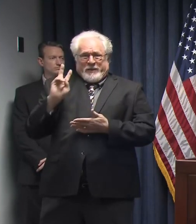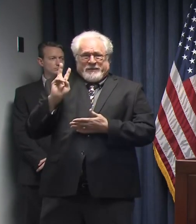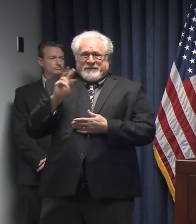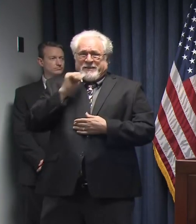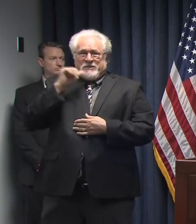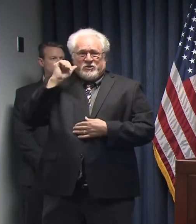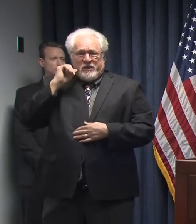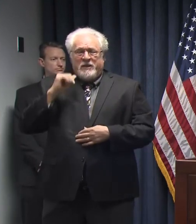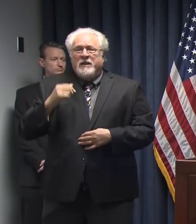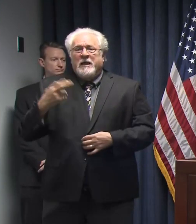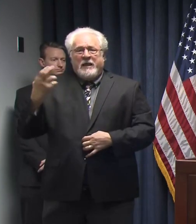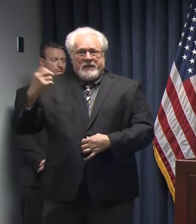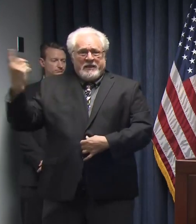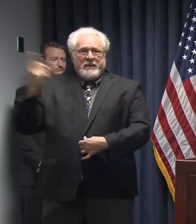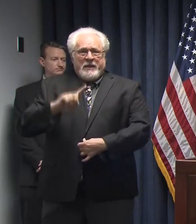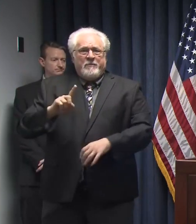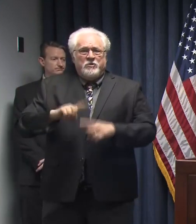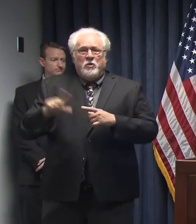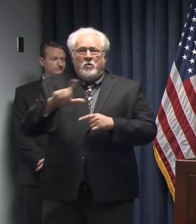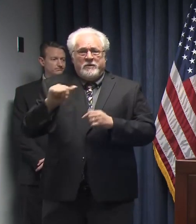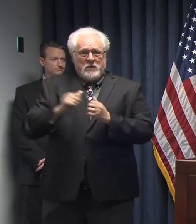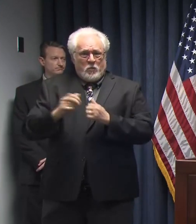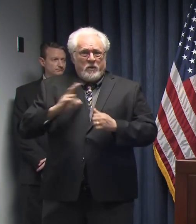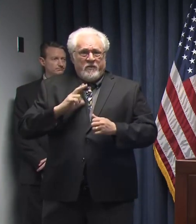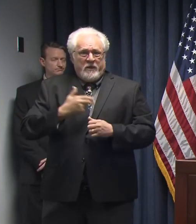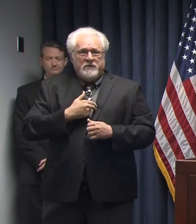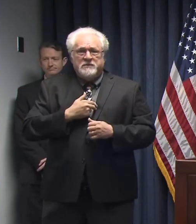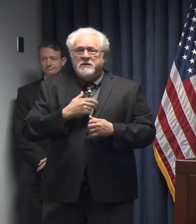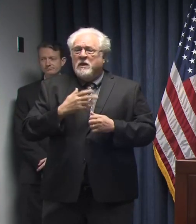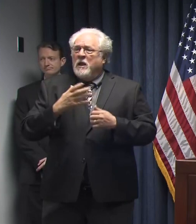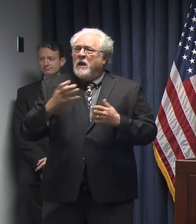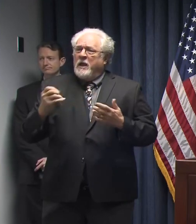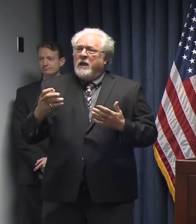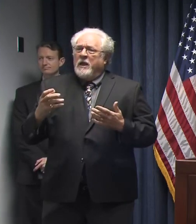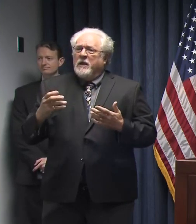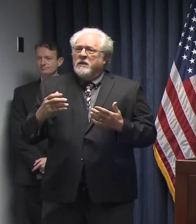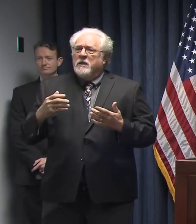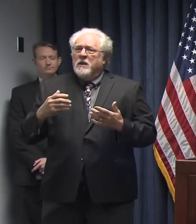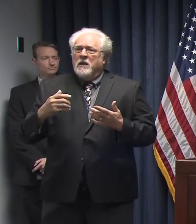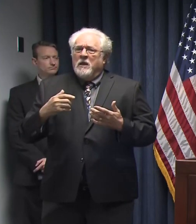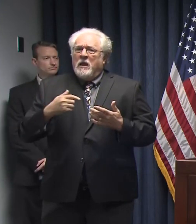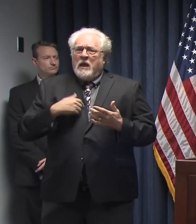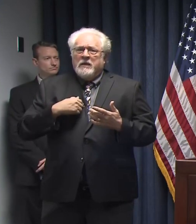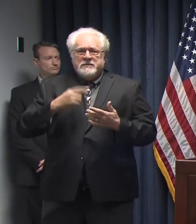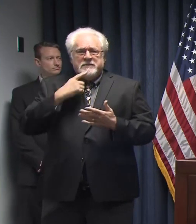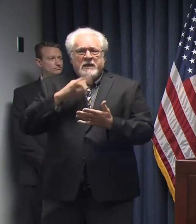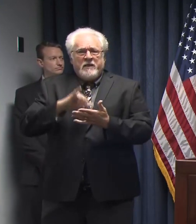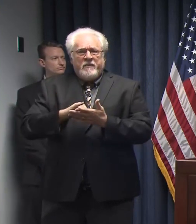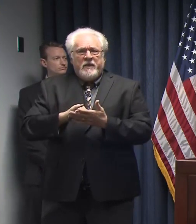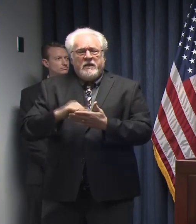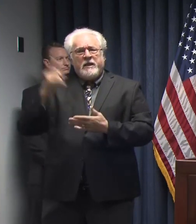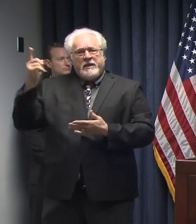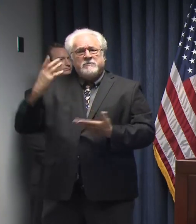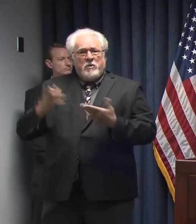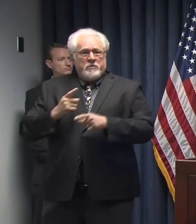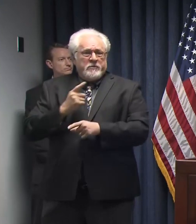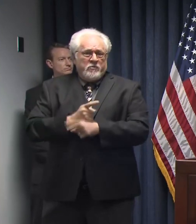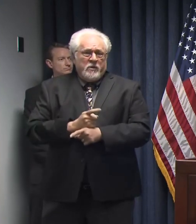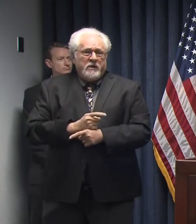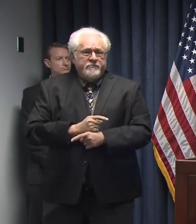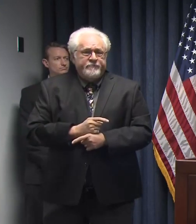yesterday he was in the state with us. And so I would have to say that I think he's probably right.